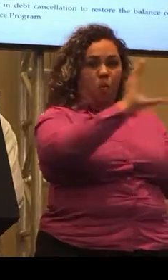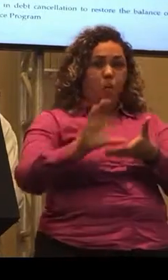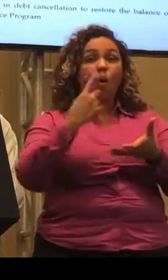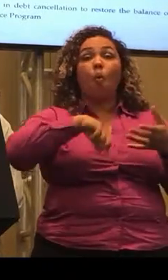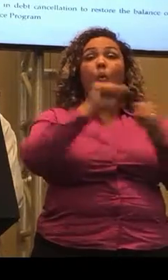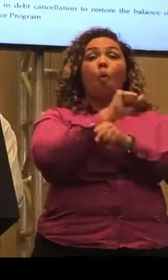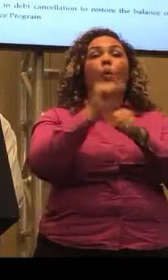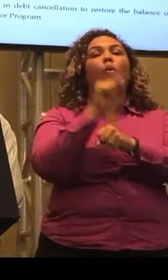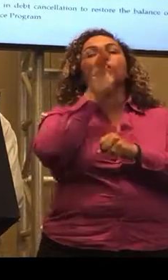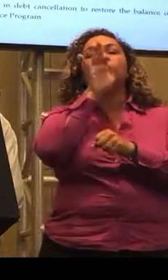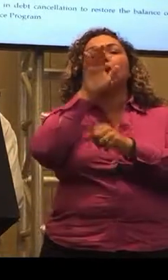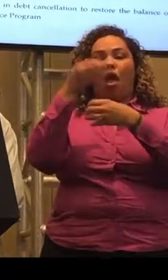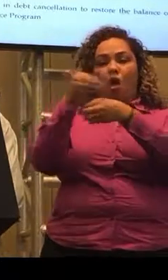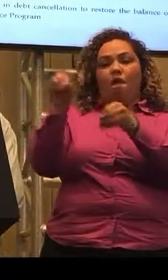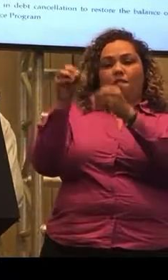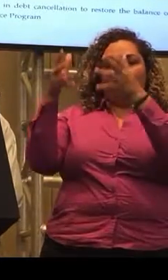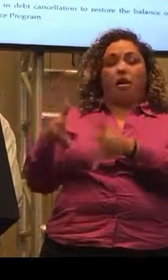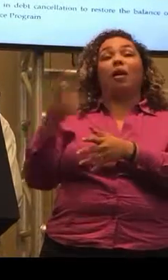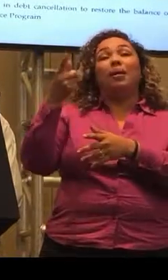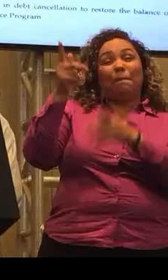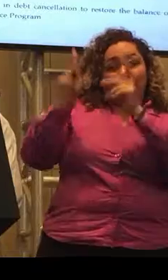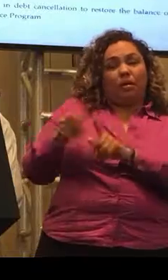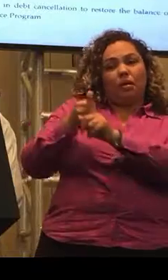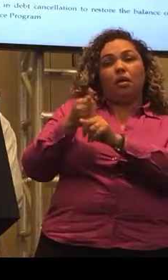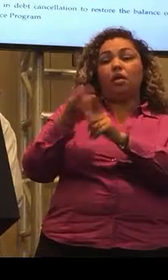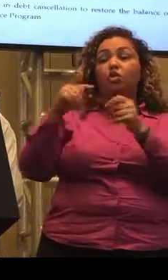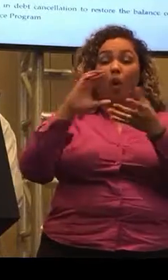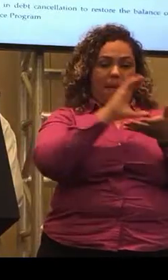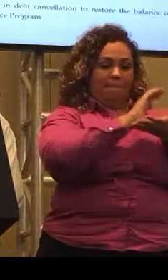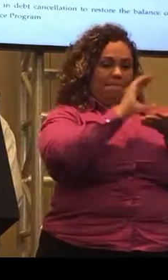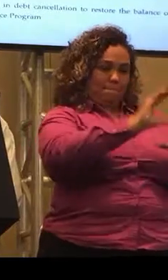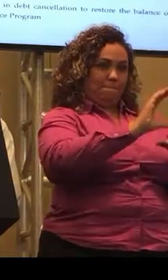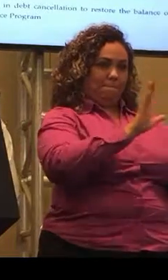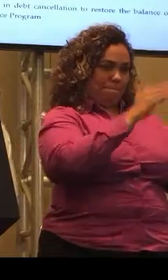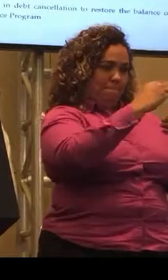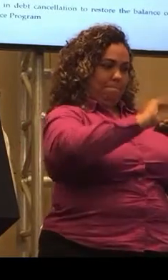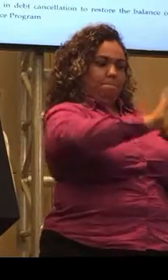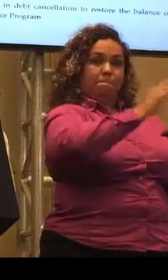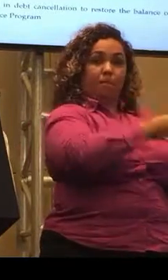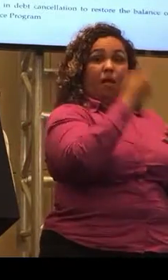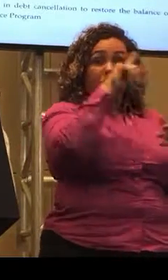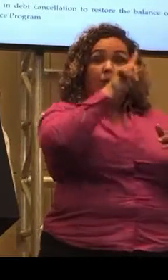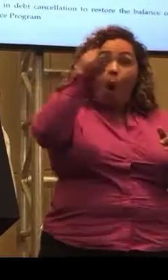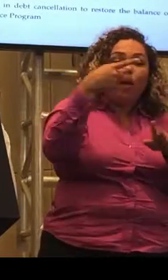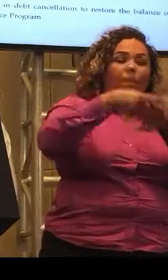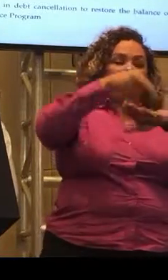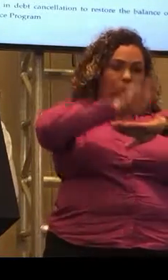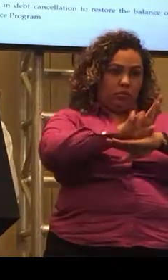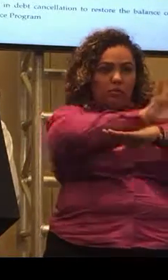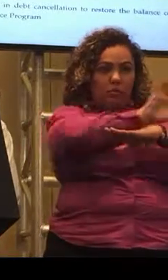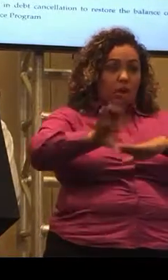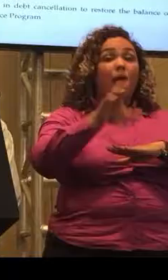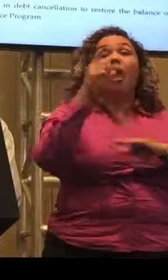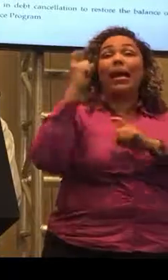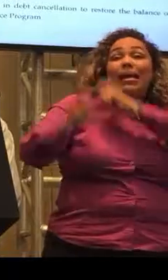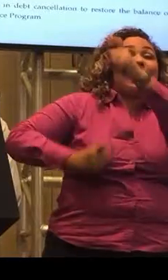the Speaker's Office, in terms of having just a package for Puerto Rico. We're not talking here about